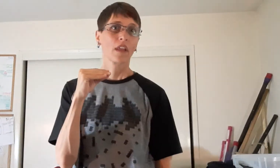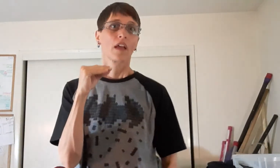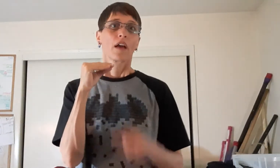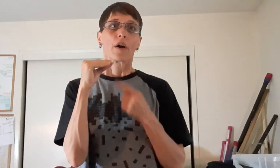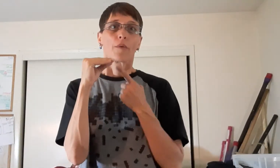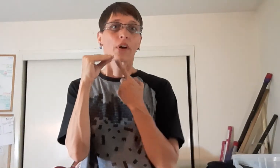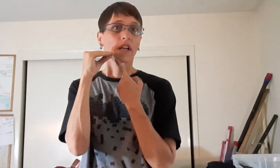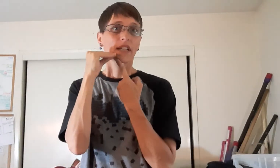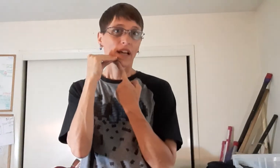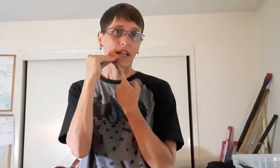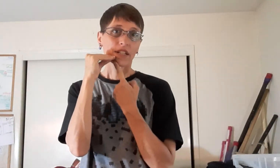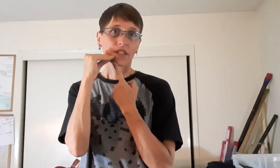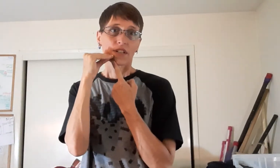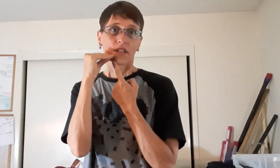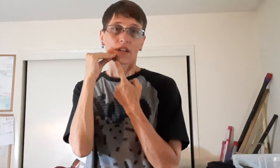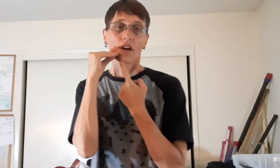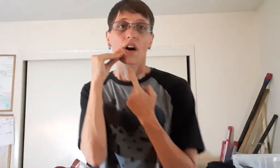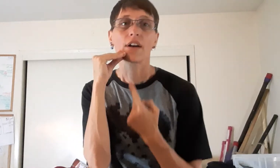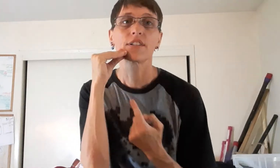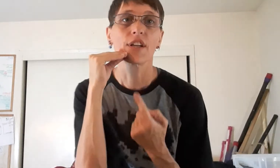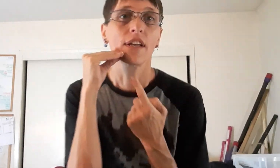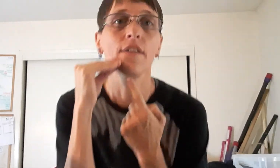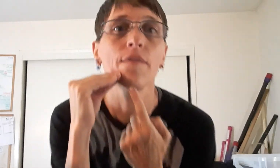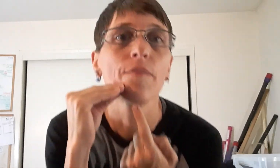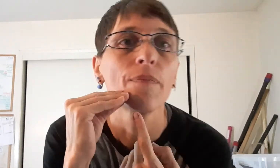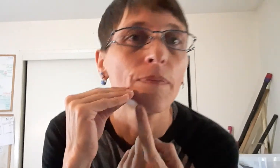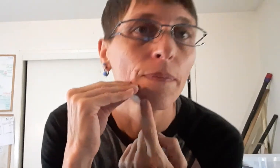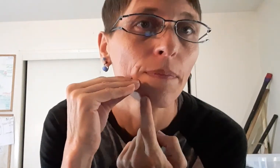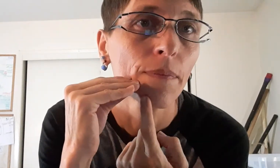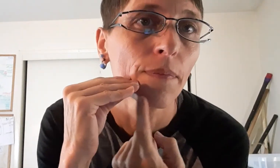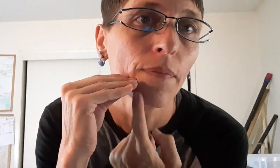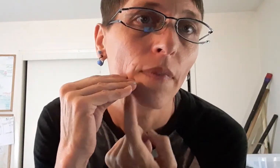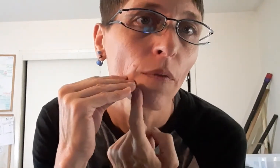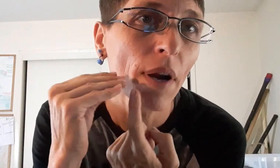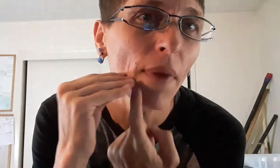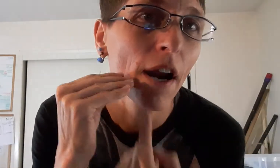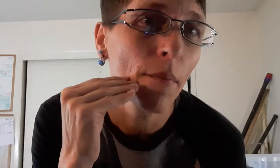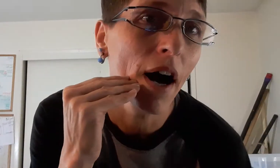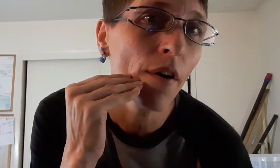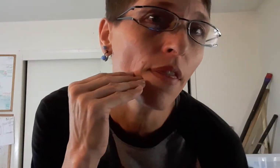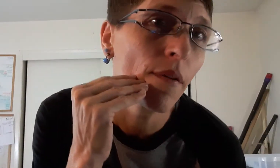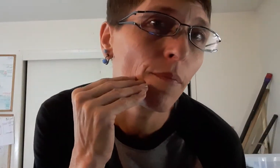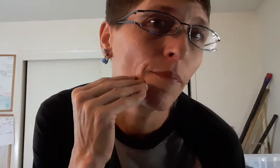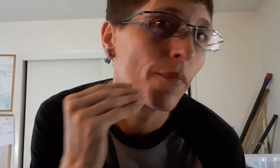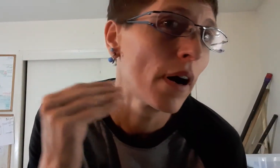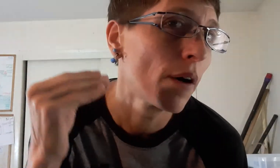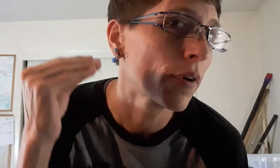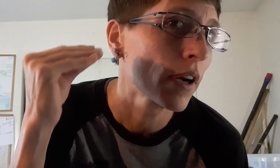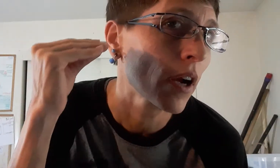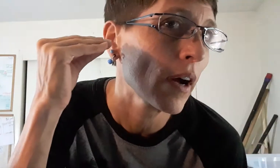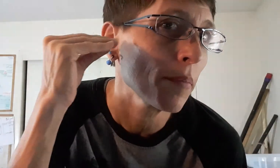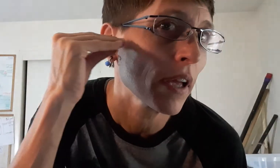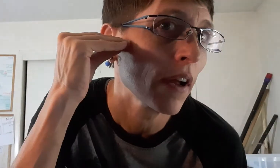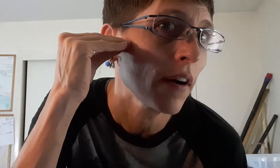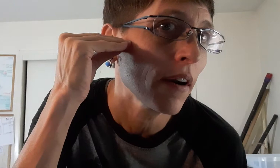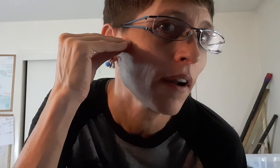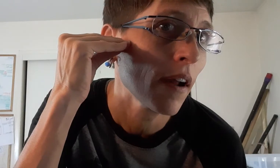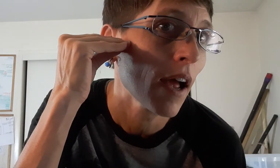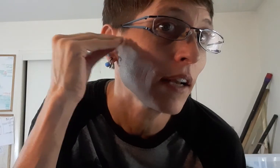We're going to touch our chin right by our mouth, and we're going to go up here and